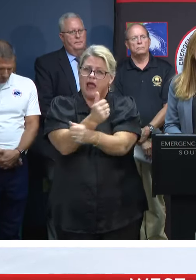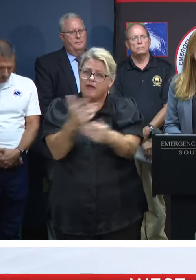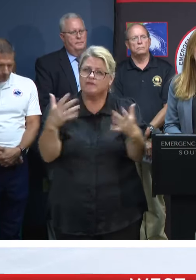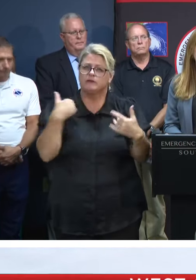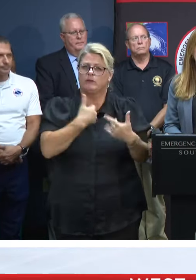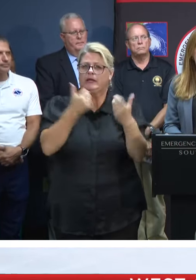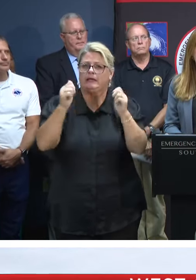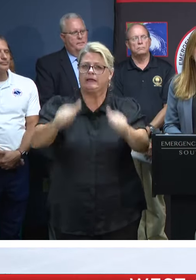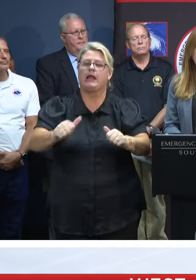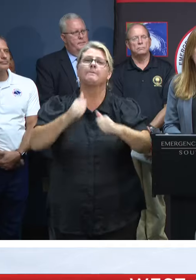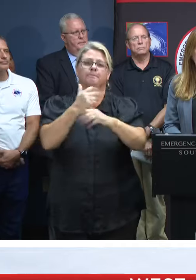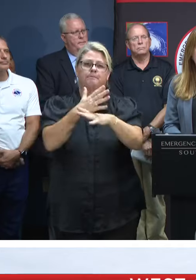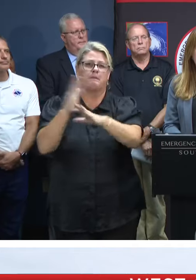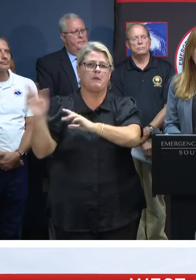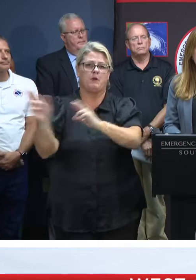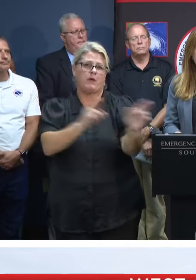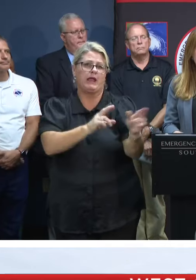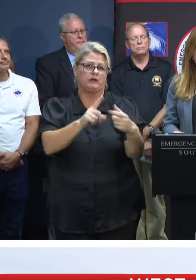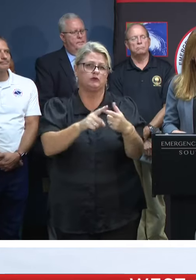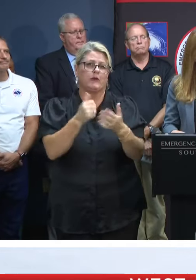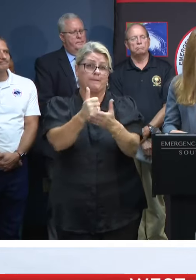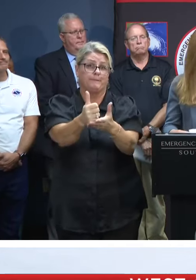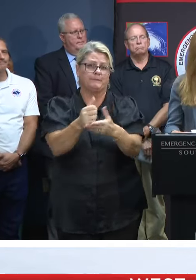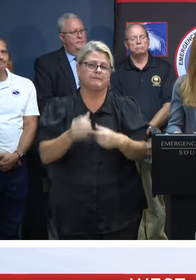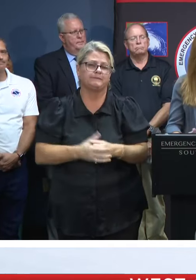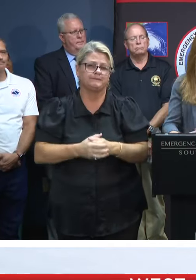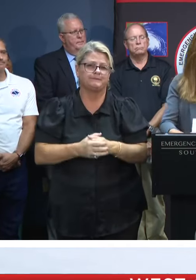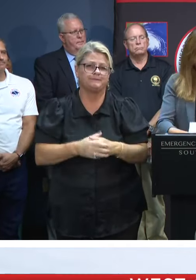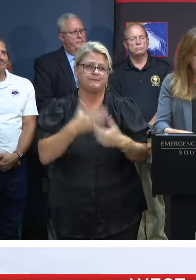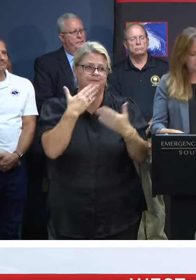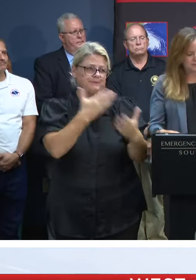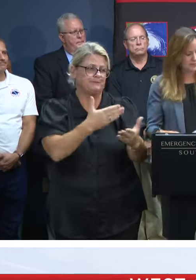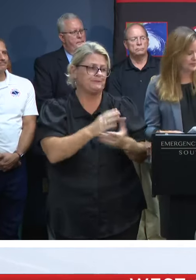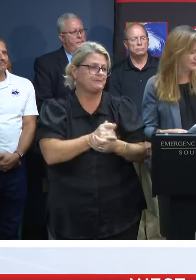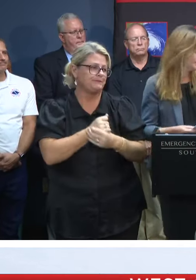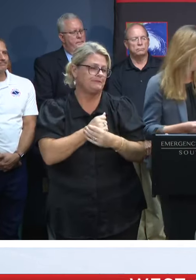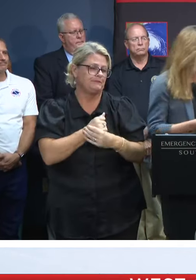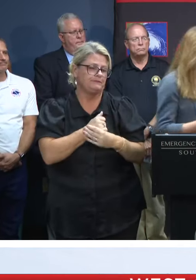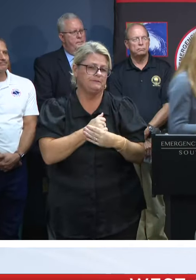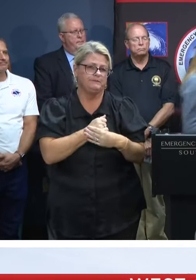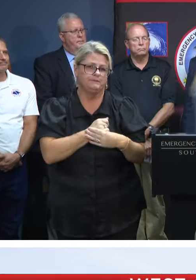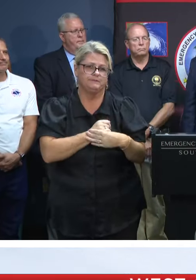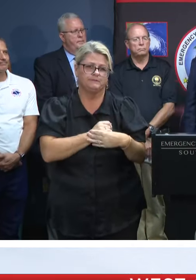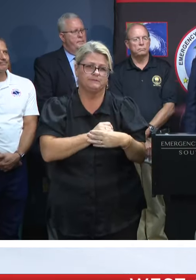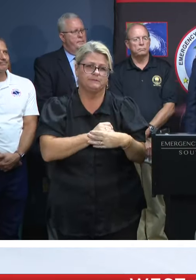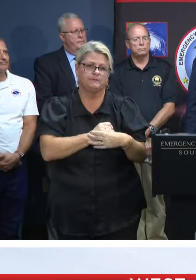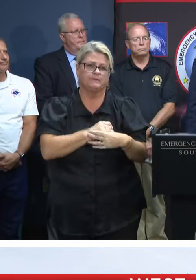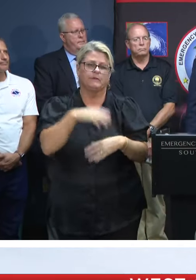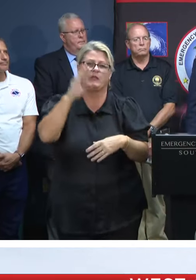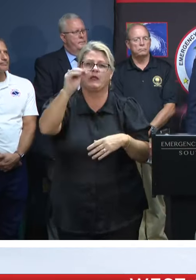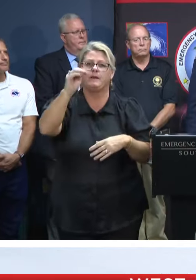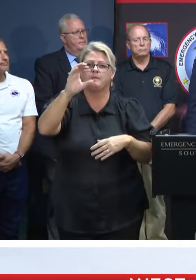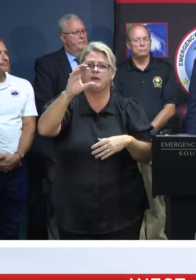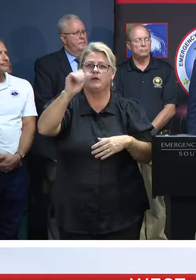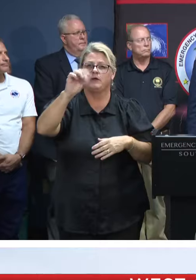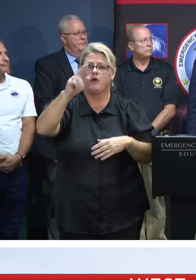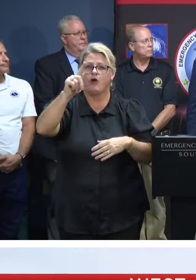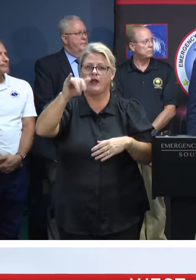and be ready to respond to the storm. Thank you, Governor. you, Madam. Van McCarty, Action General.